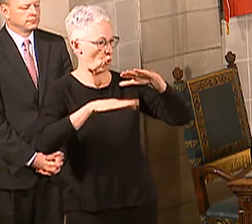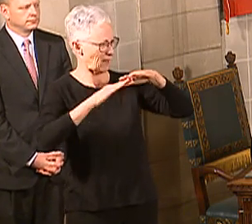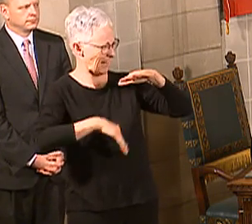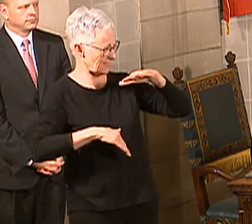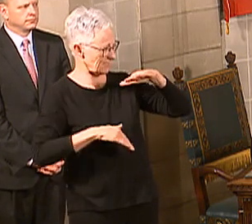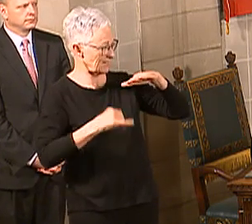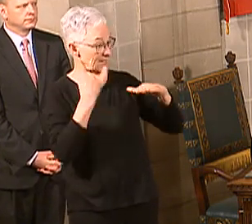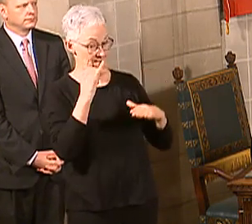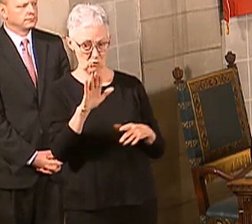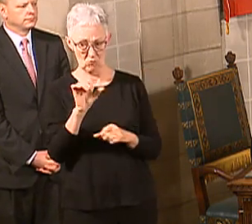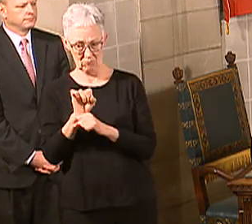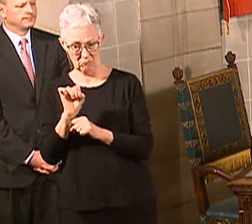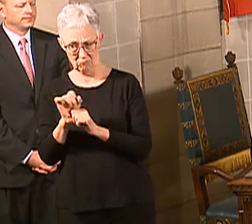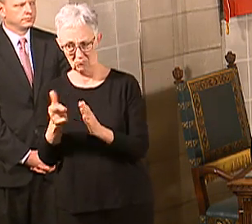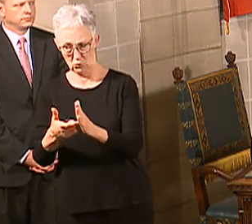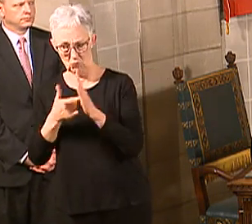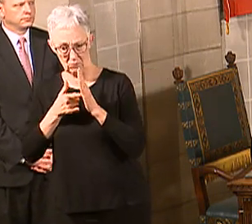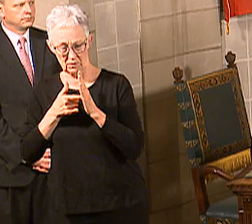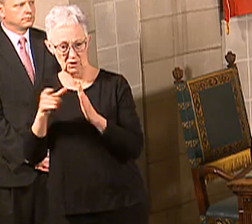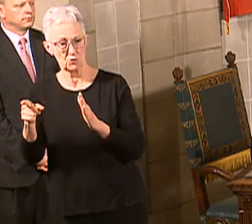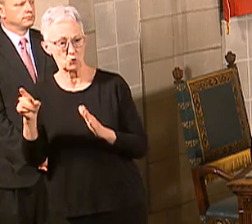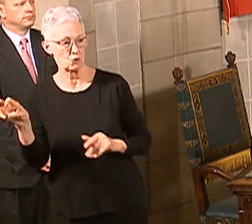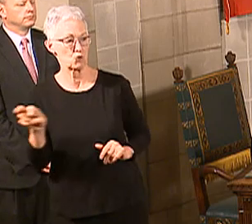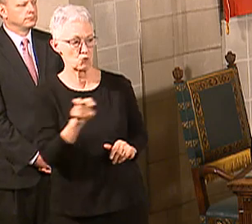your job requires you to travel,